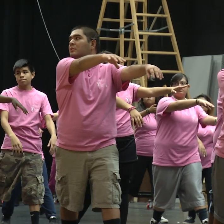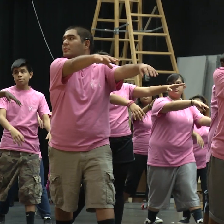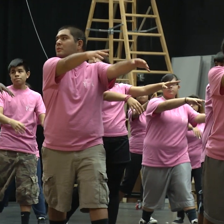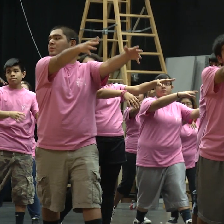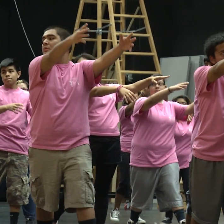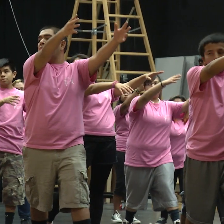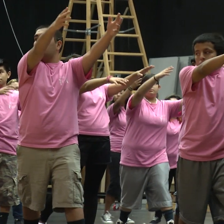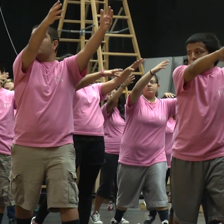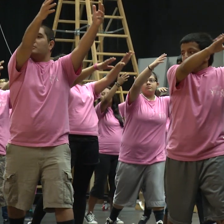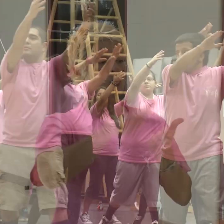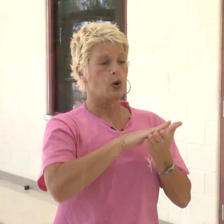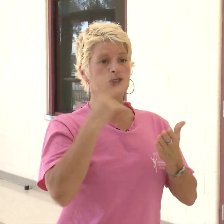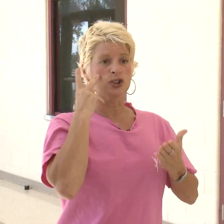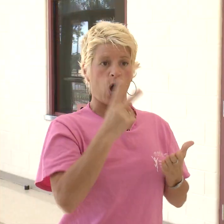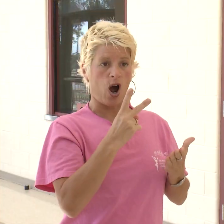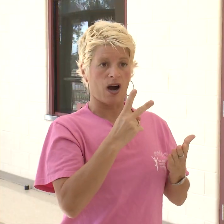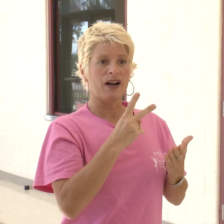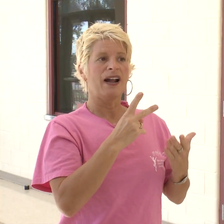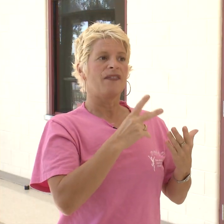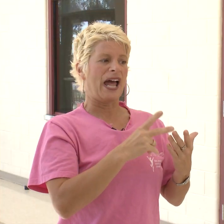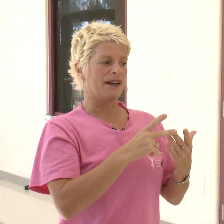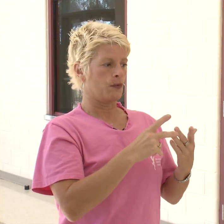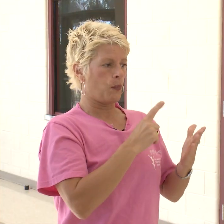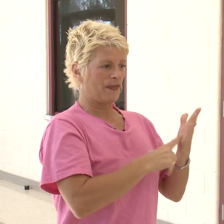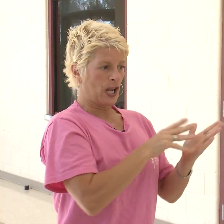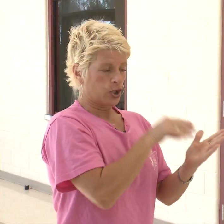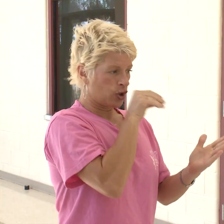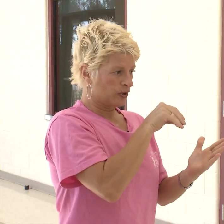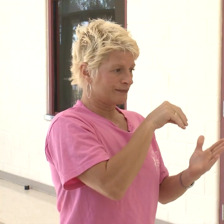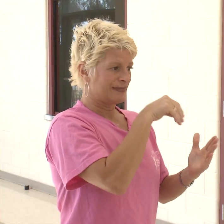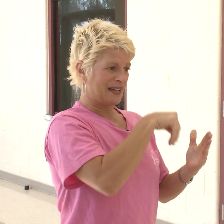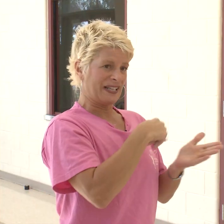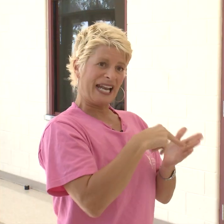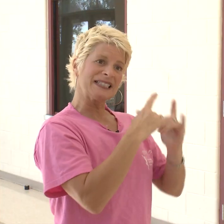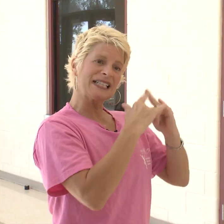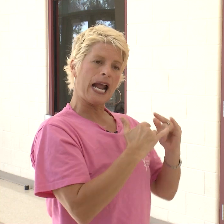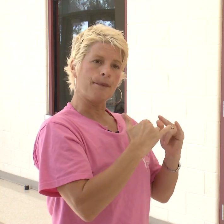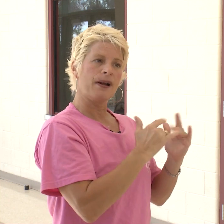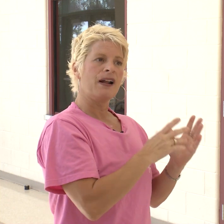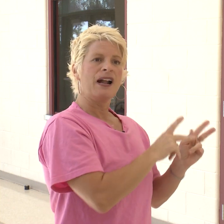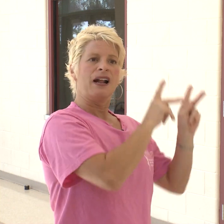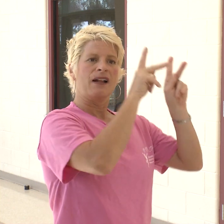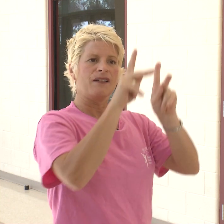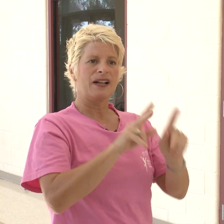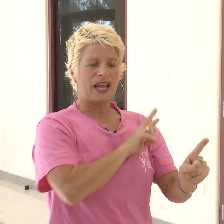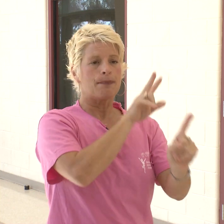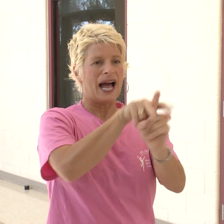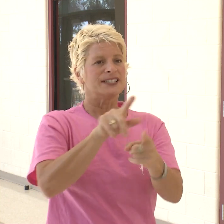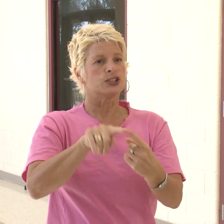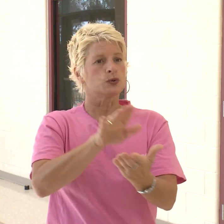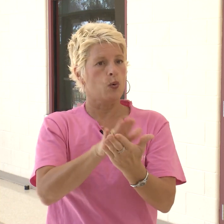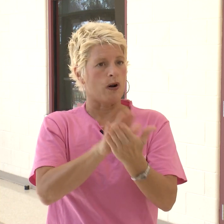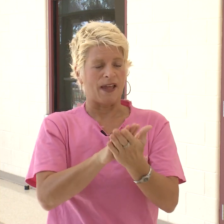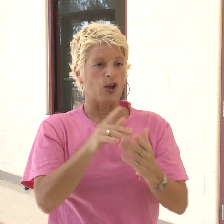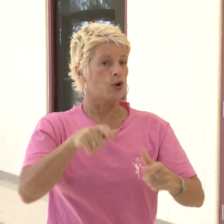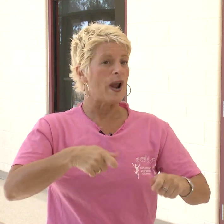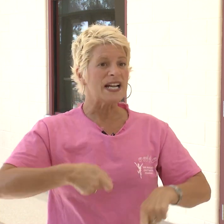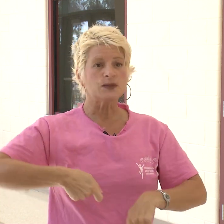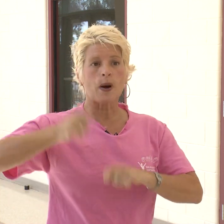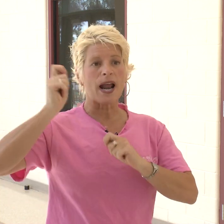through dance. The school saw that what they learned in the dance camp, they applied to school. And the grades went